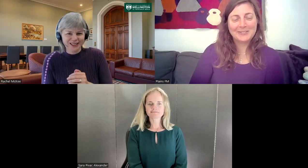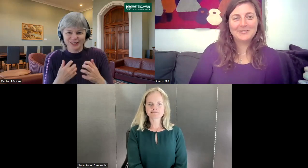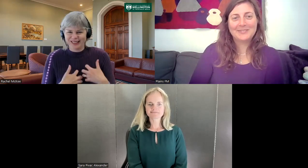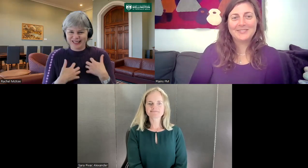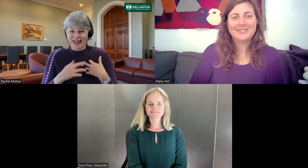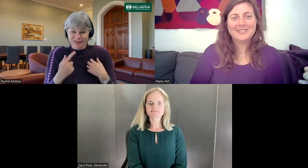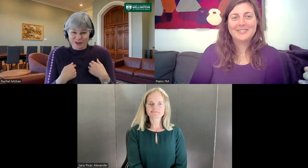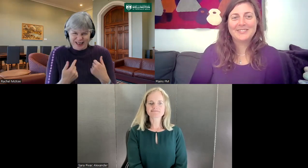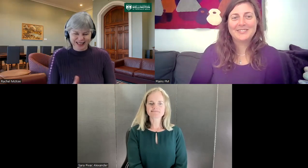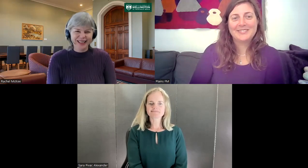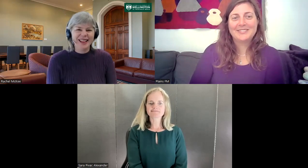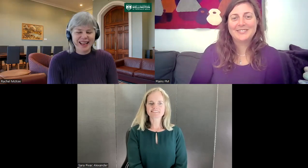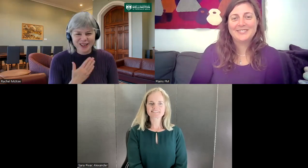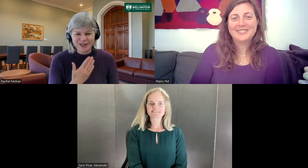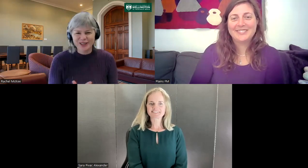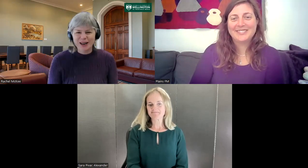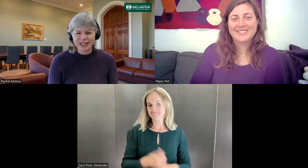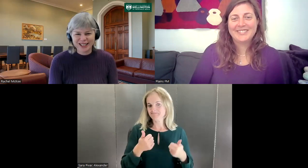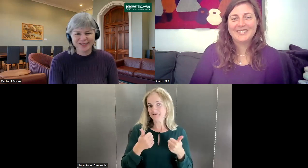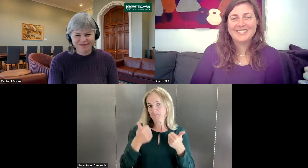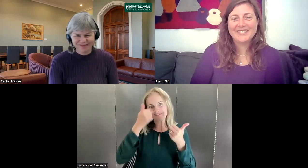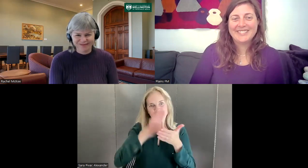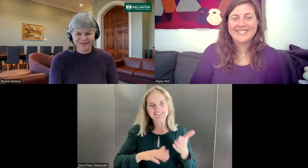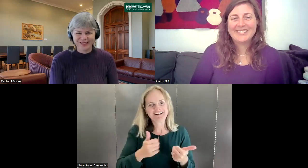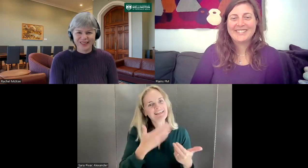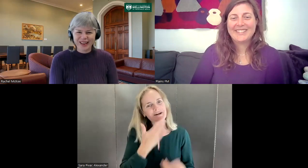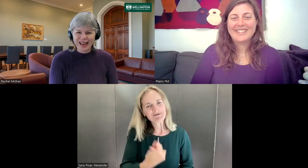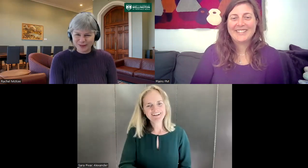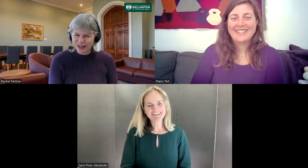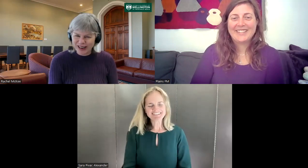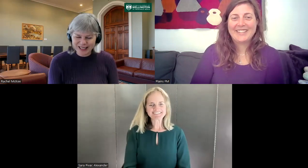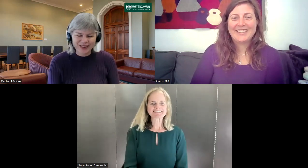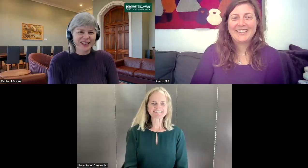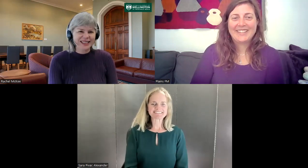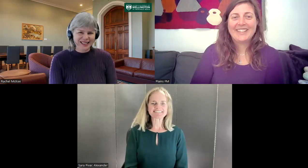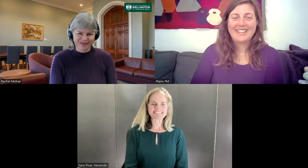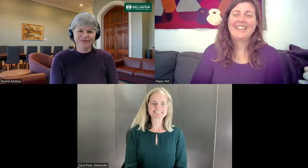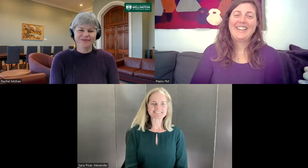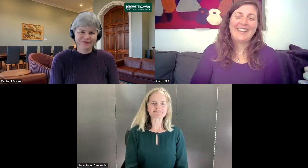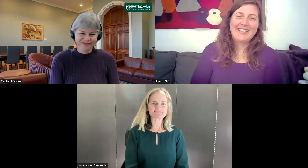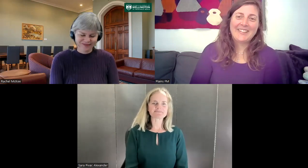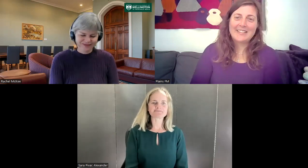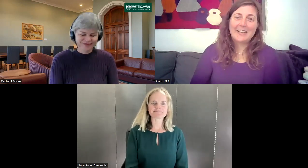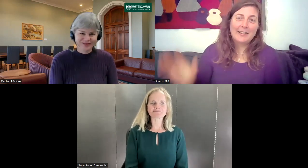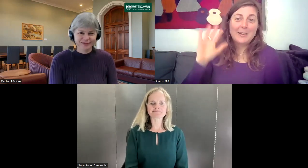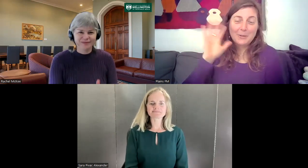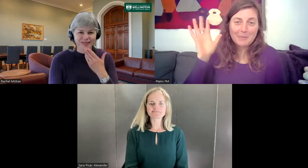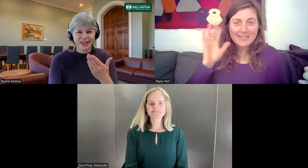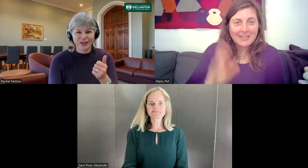well. Thank you very much. Okay. It's been a great experience. Thank you guys. Thank you so much. And